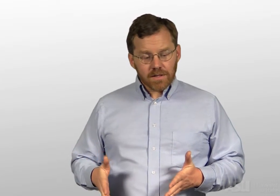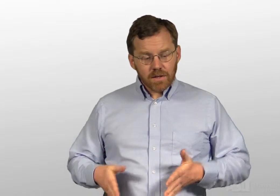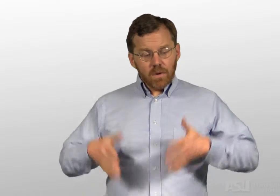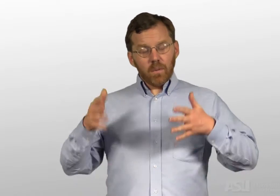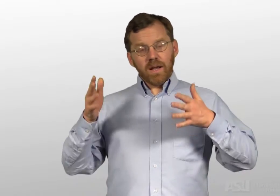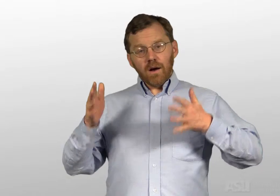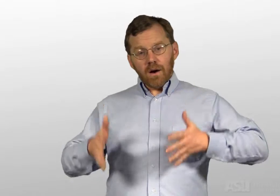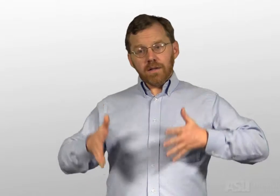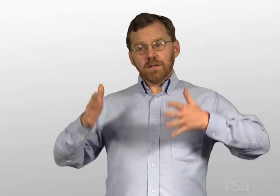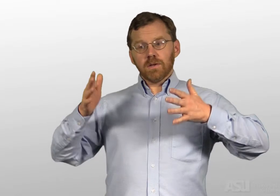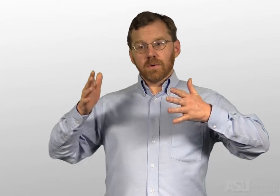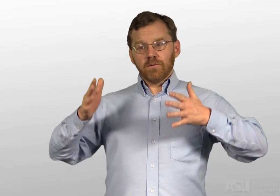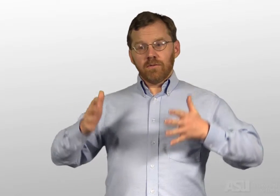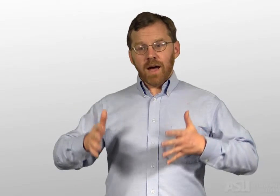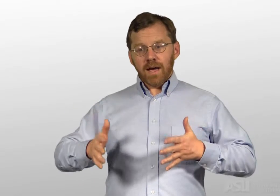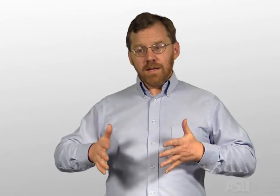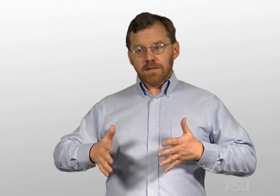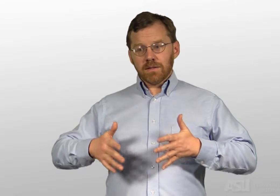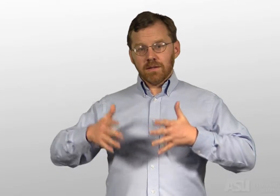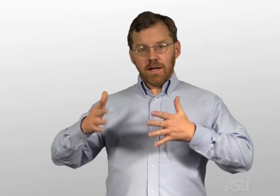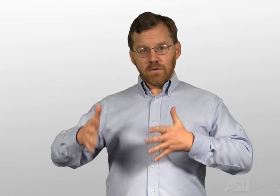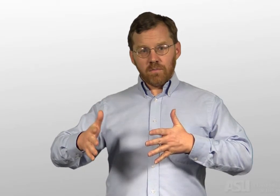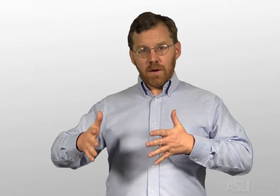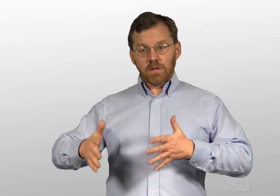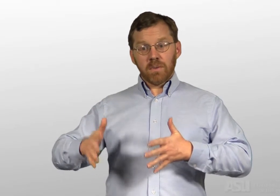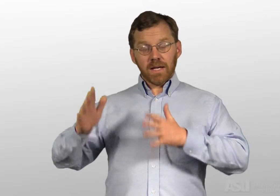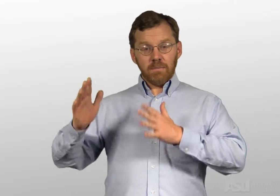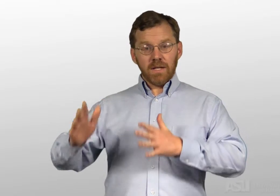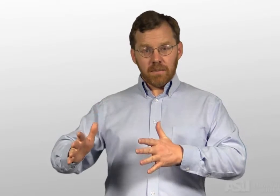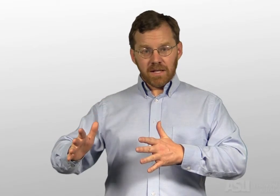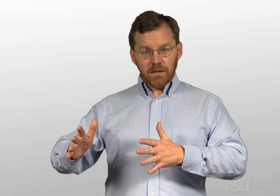we ought to revise the nature of marriage but keep it limited,